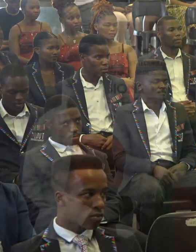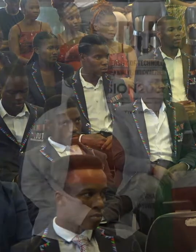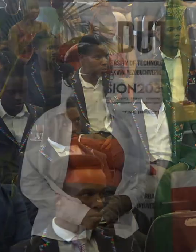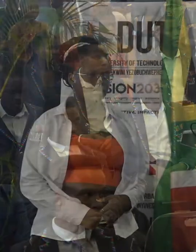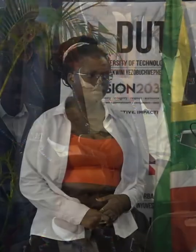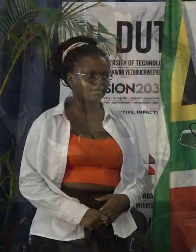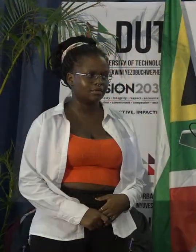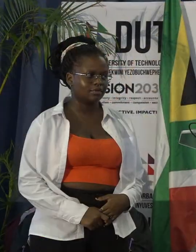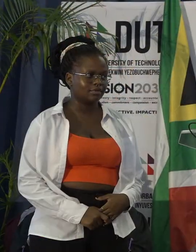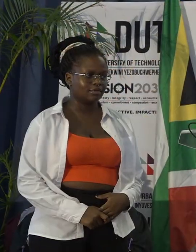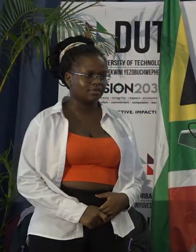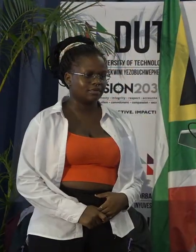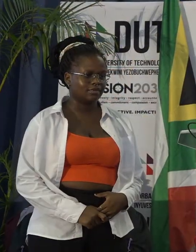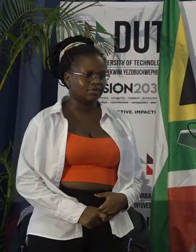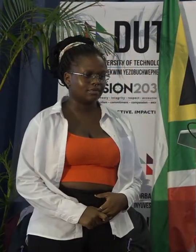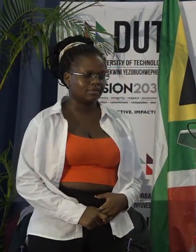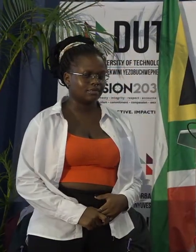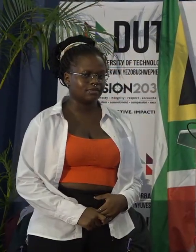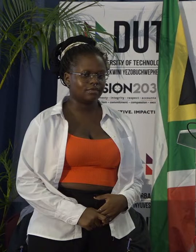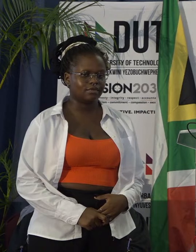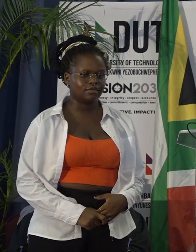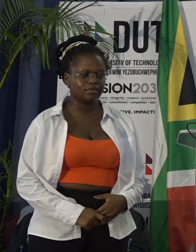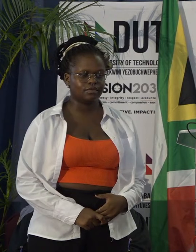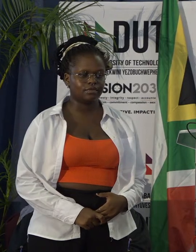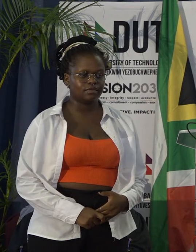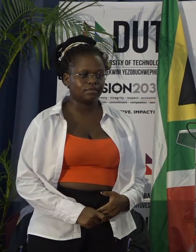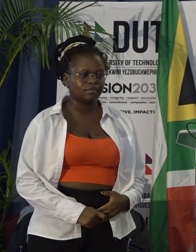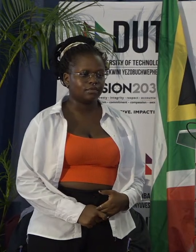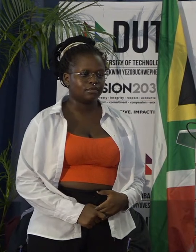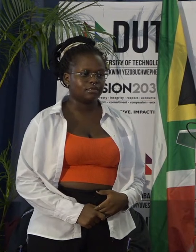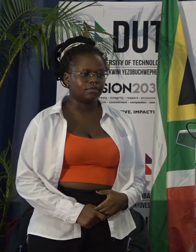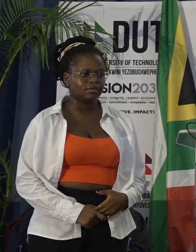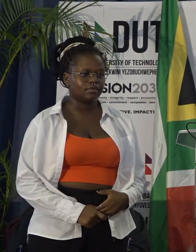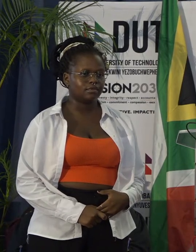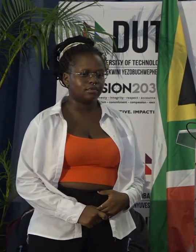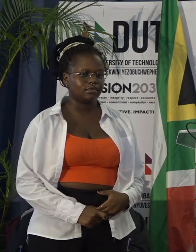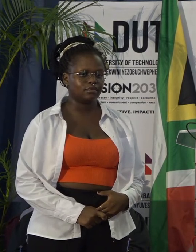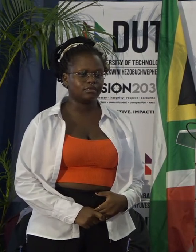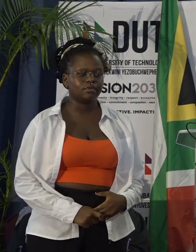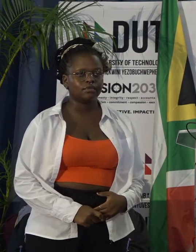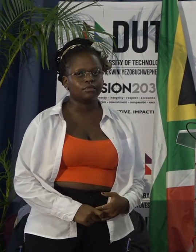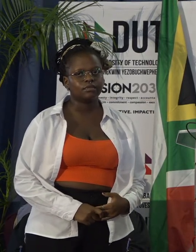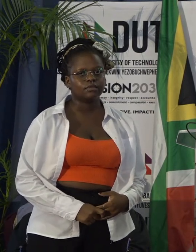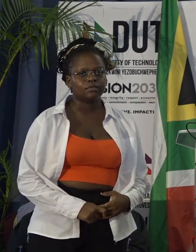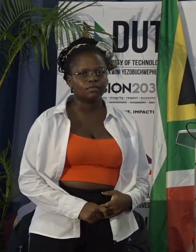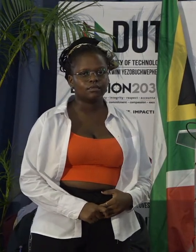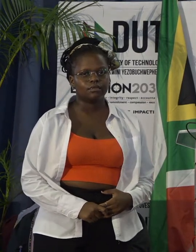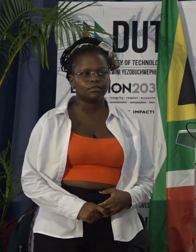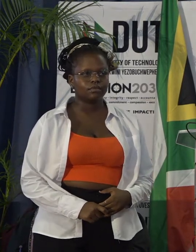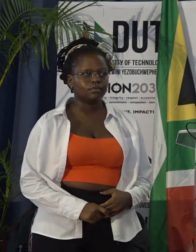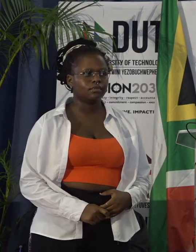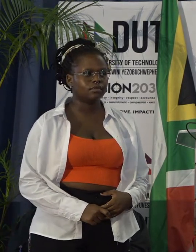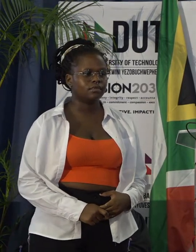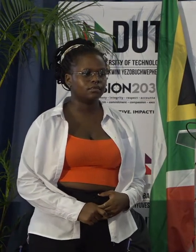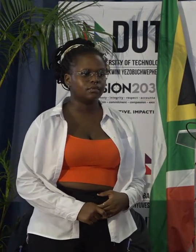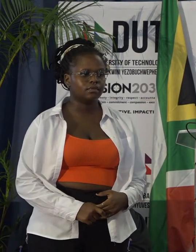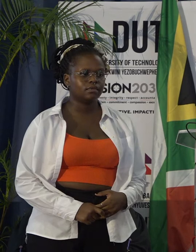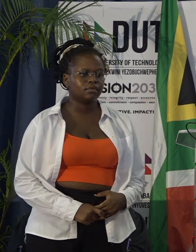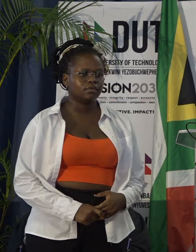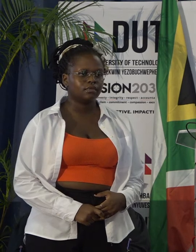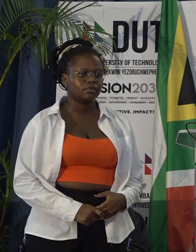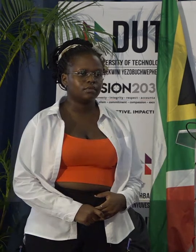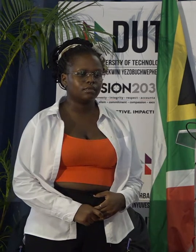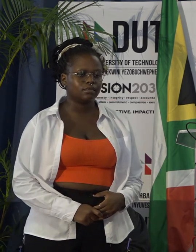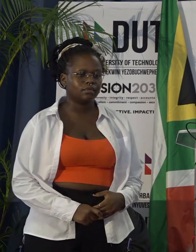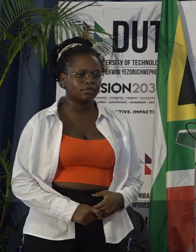An Alumni's Ode. My academic consortia, your teachings are